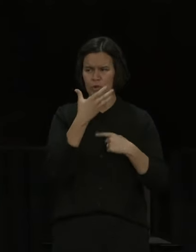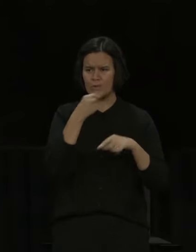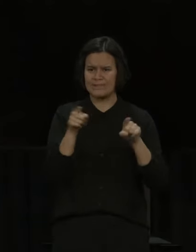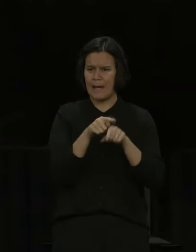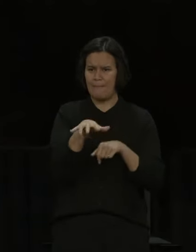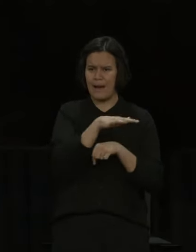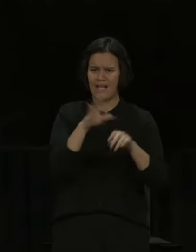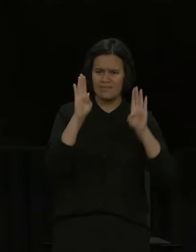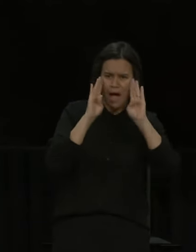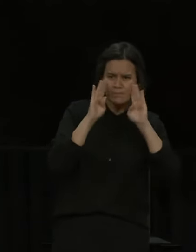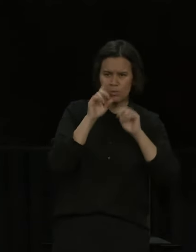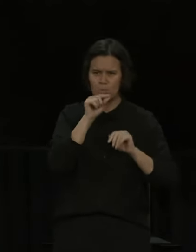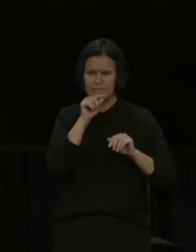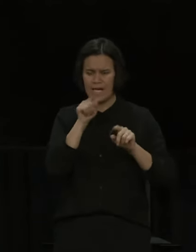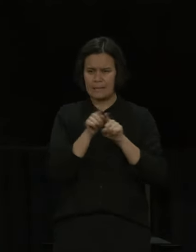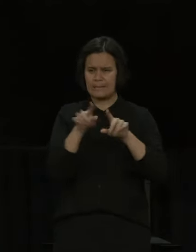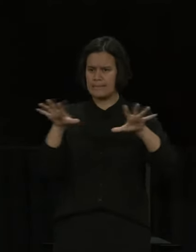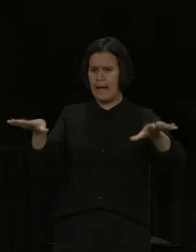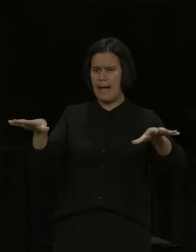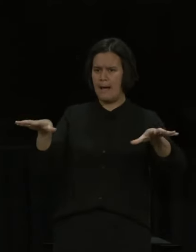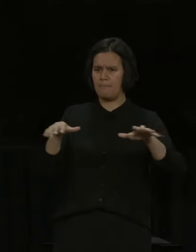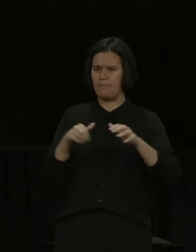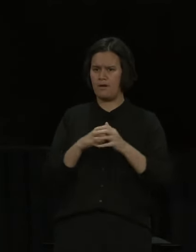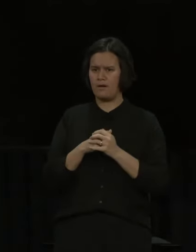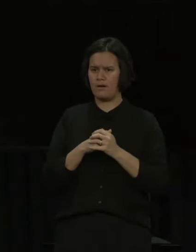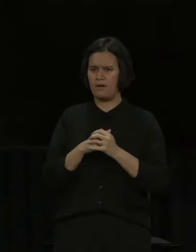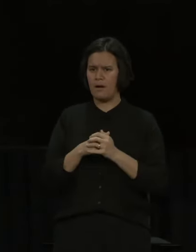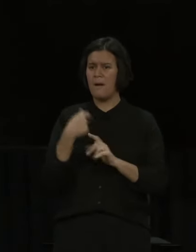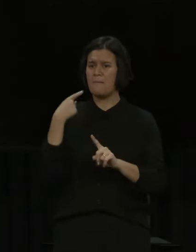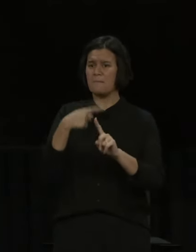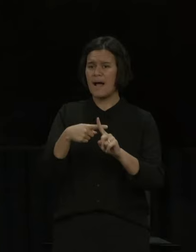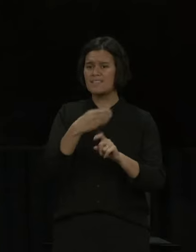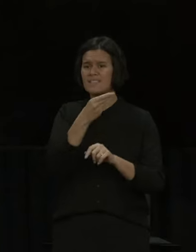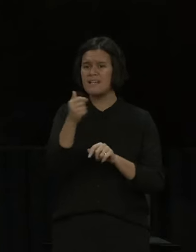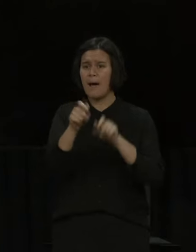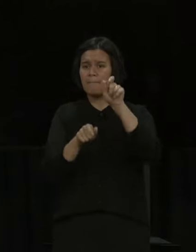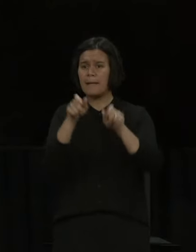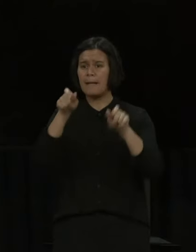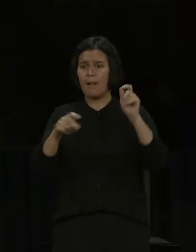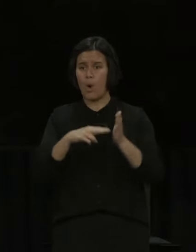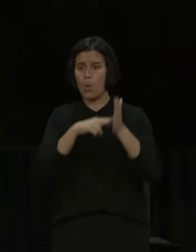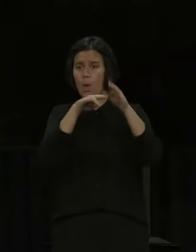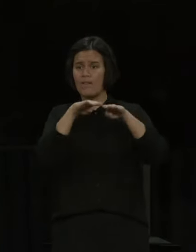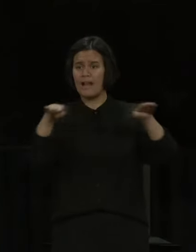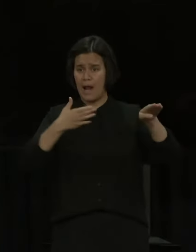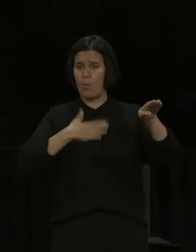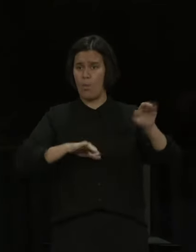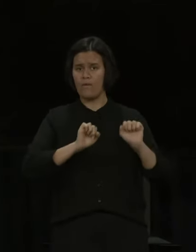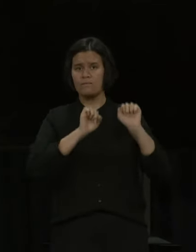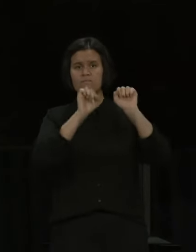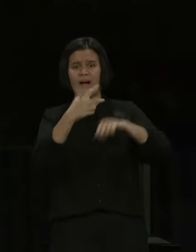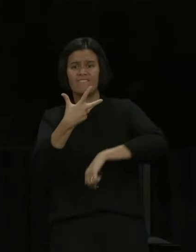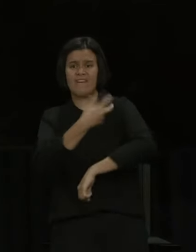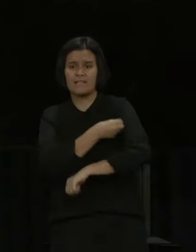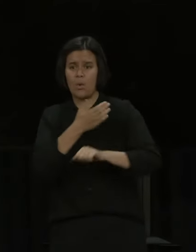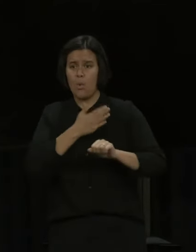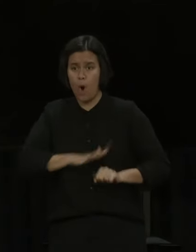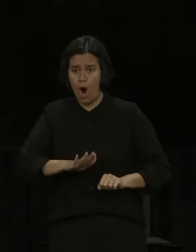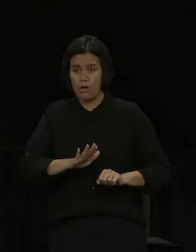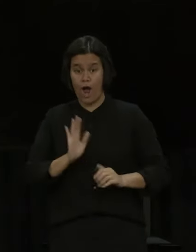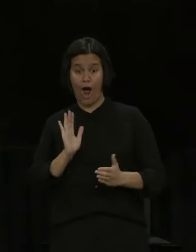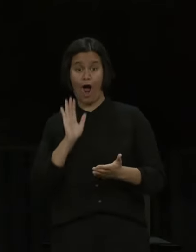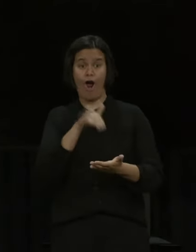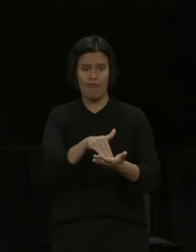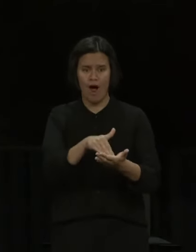Hokianga were waiting for we had three hours every two weeks to get a vaccine so it was an issue so where was the government when